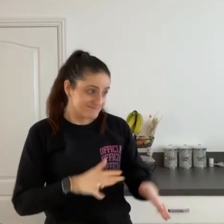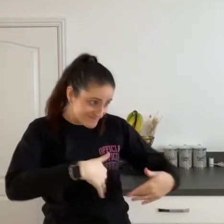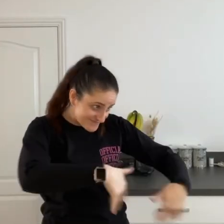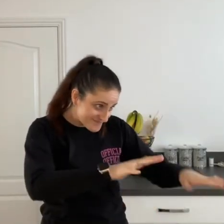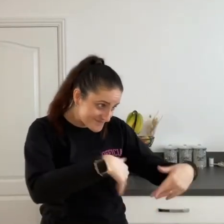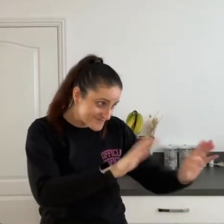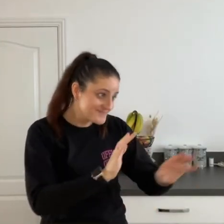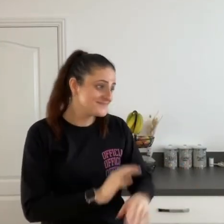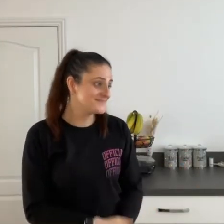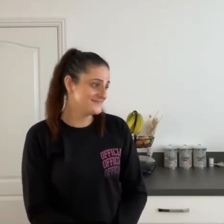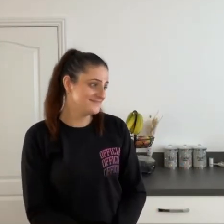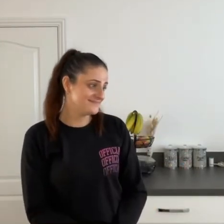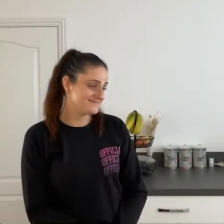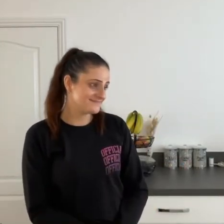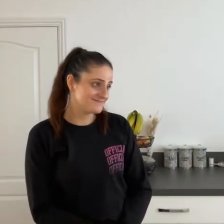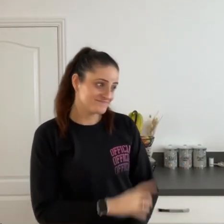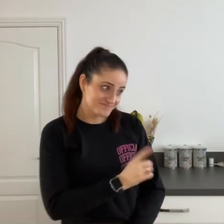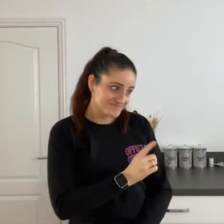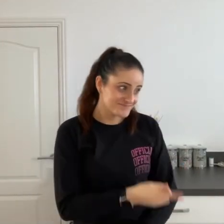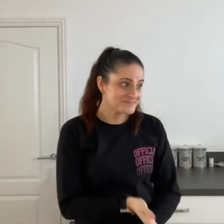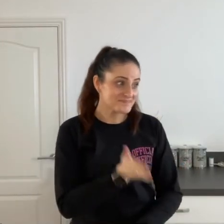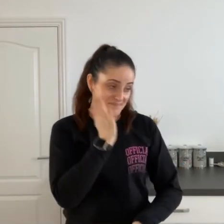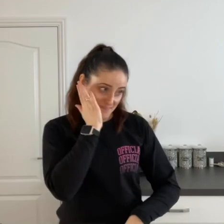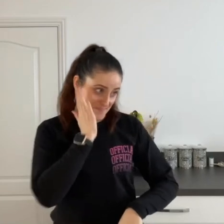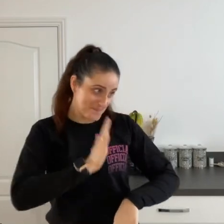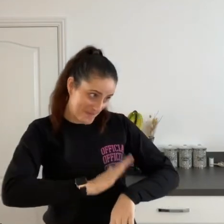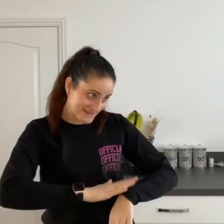Off to the cupboard Off you now, Chip It's past your bedtime